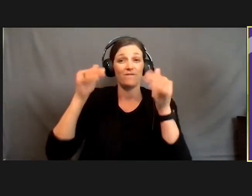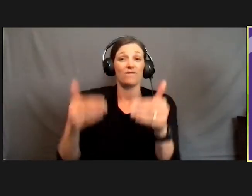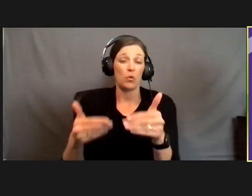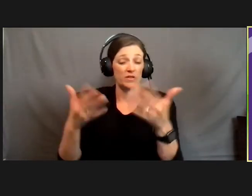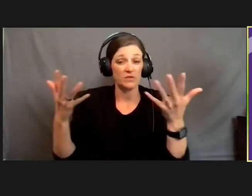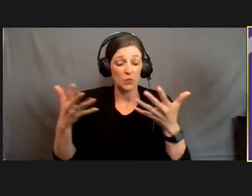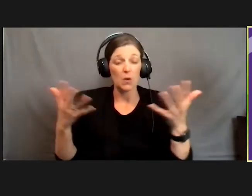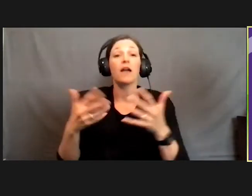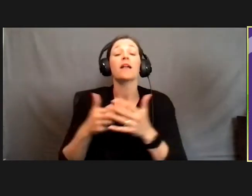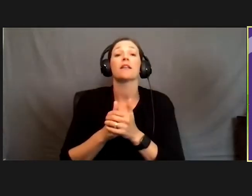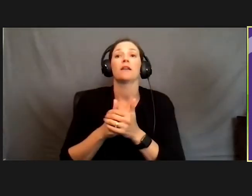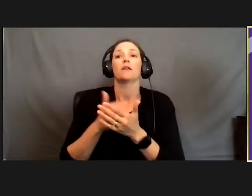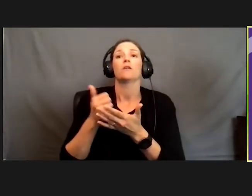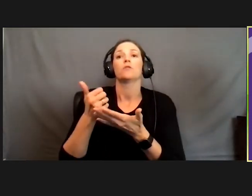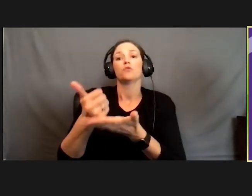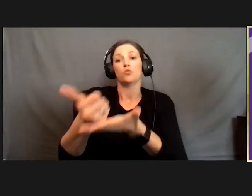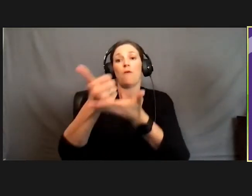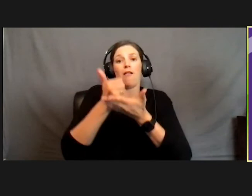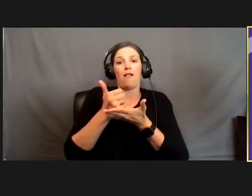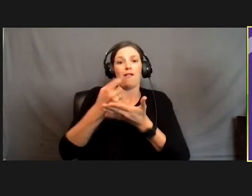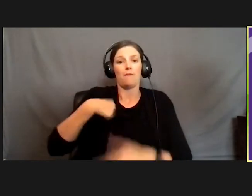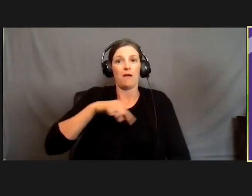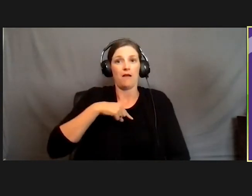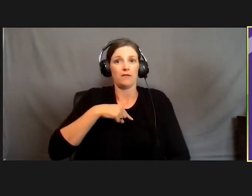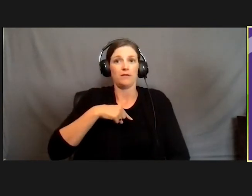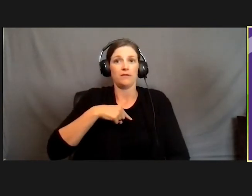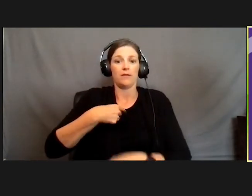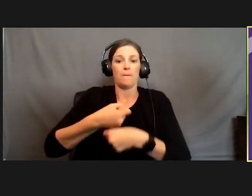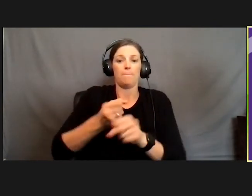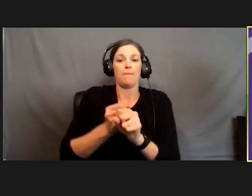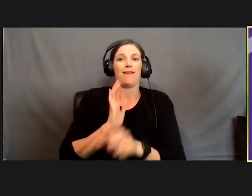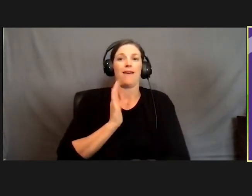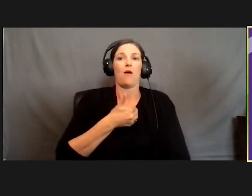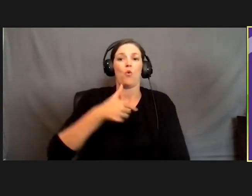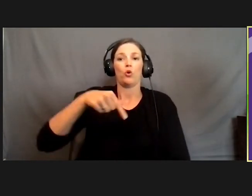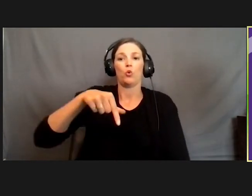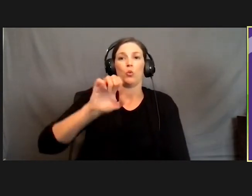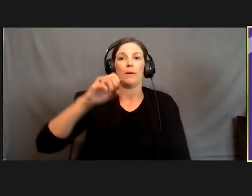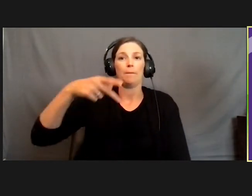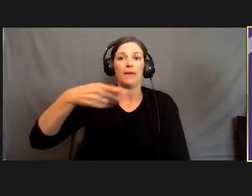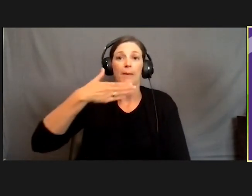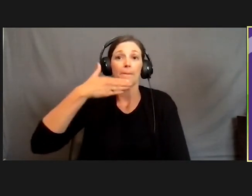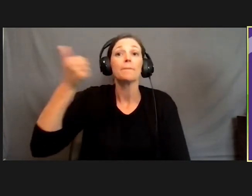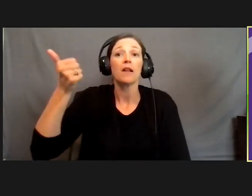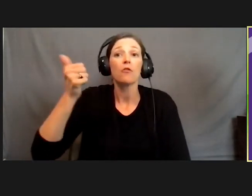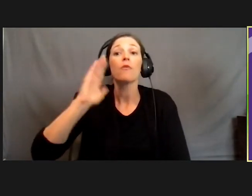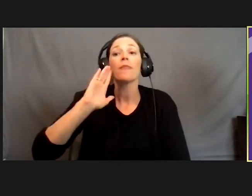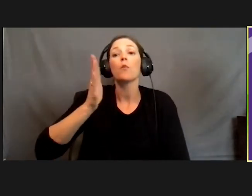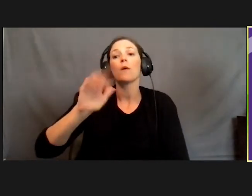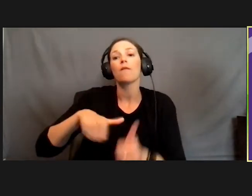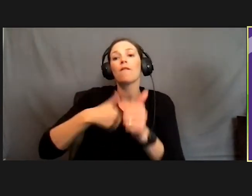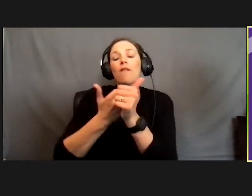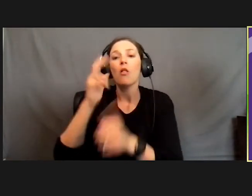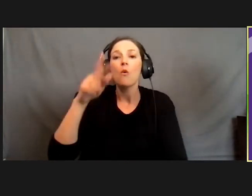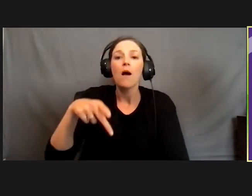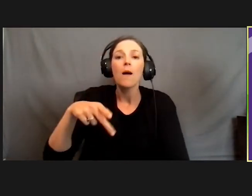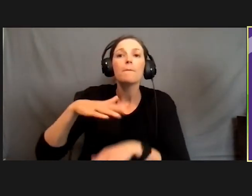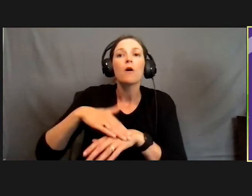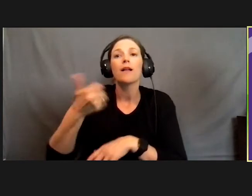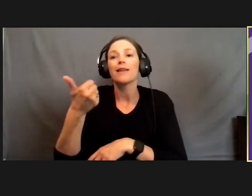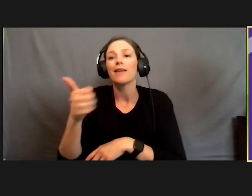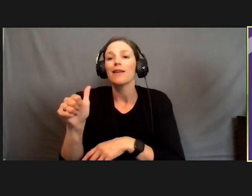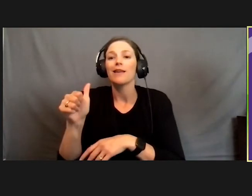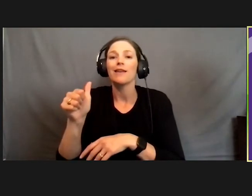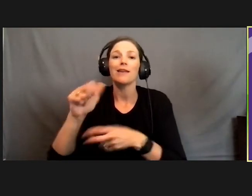is to help us make our QEP better. They will follow up on any, um, uh, issues